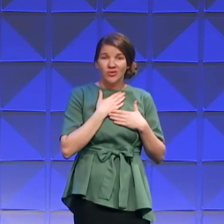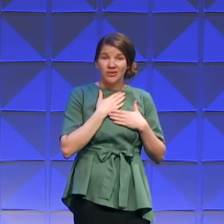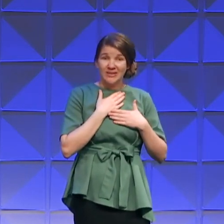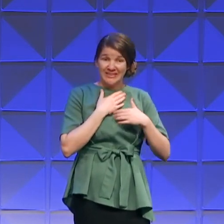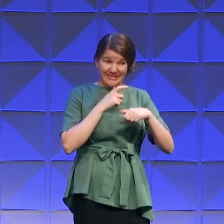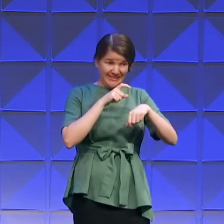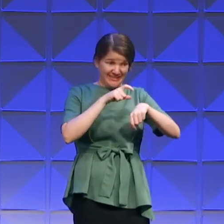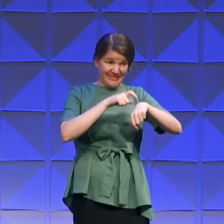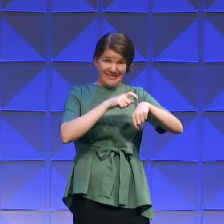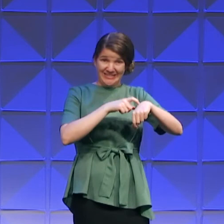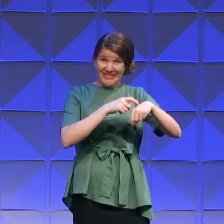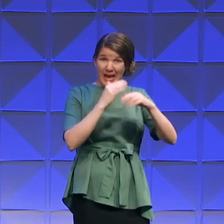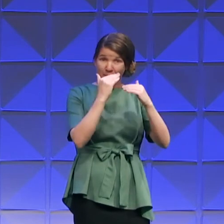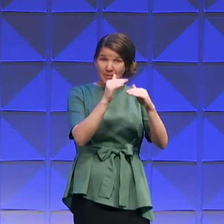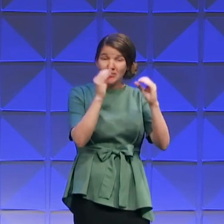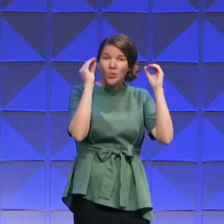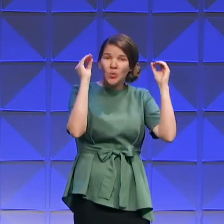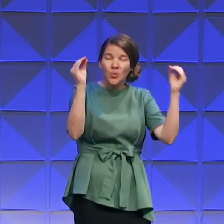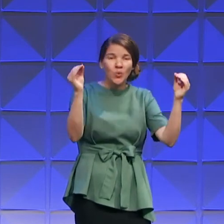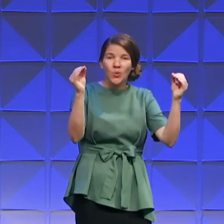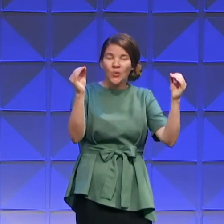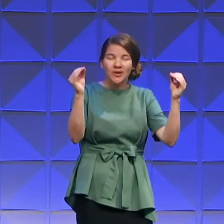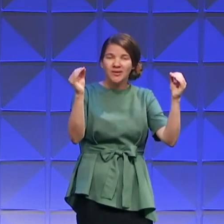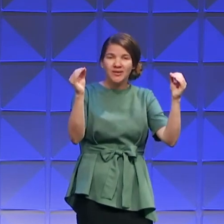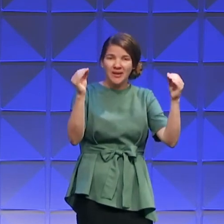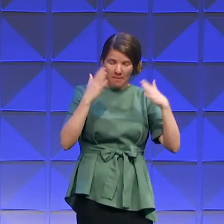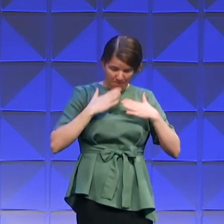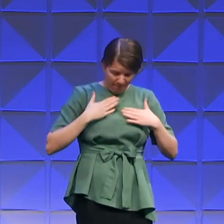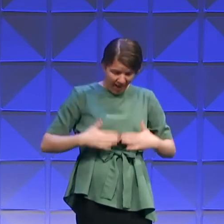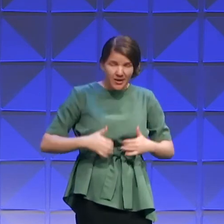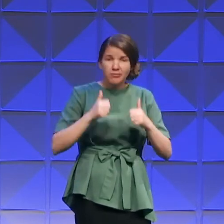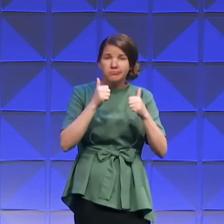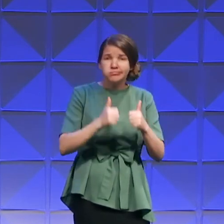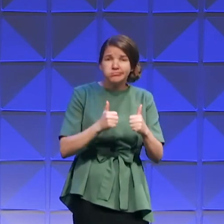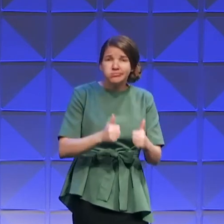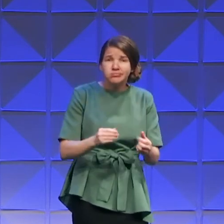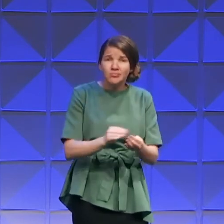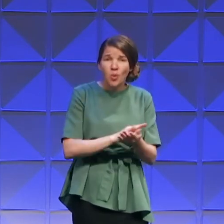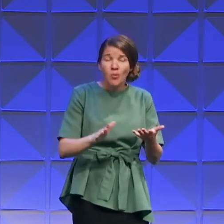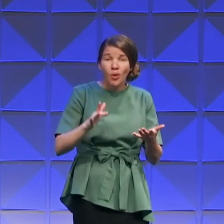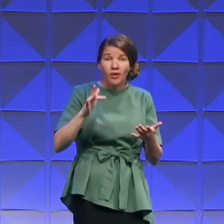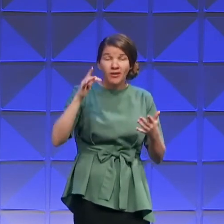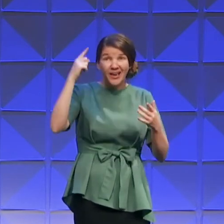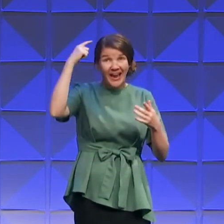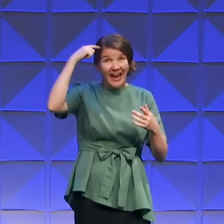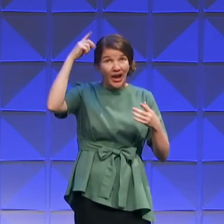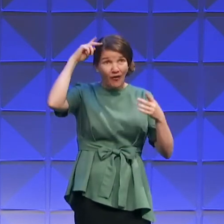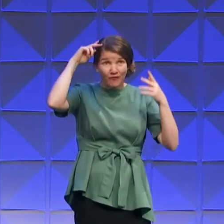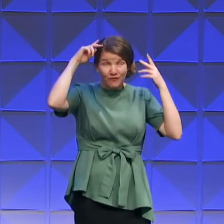There will be no more decaying of the body. There will be no more loss of hair even.